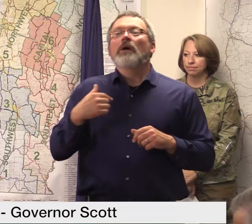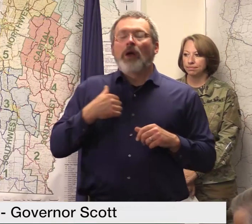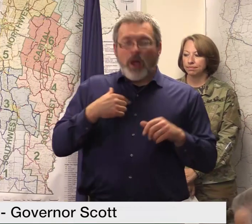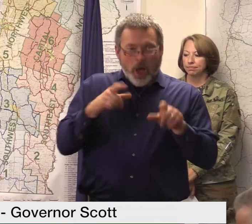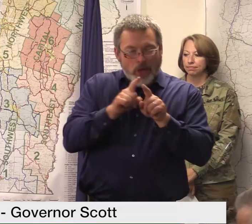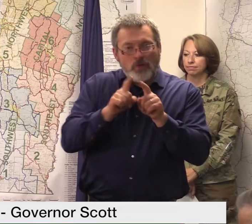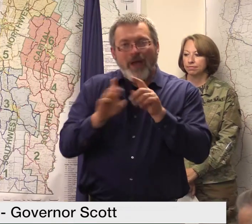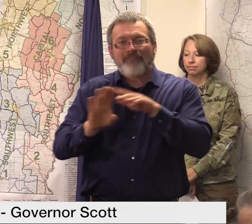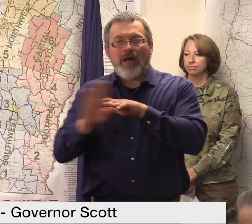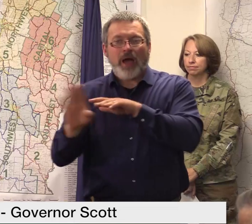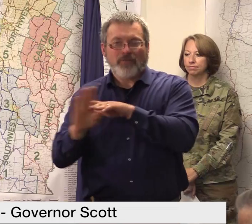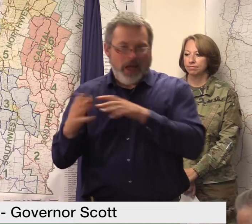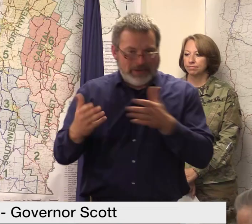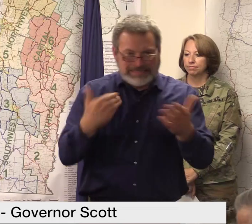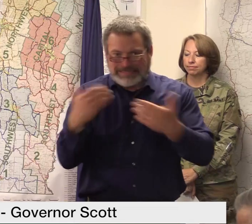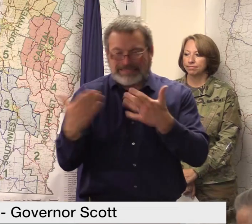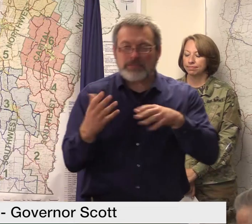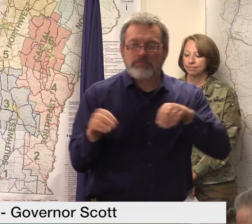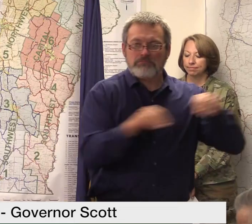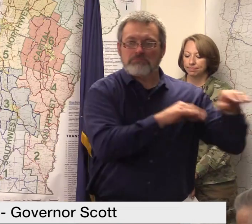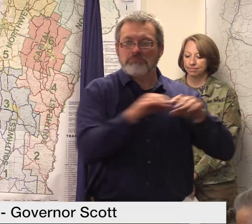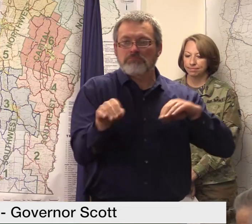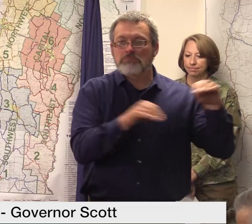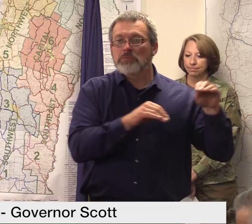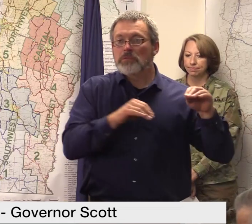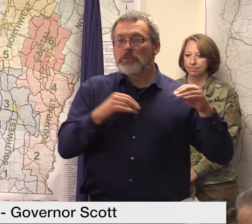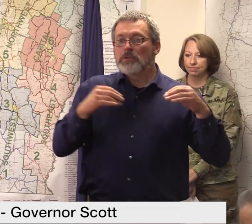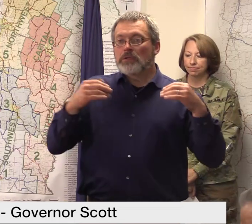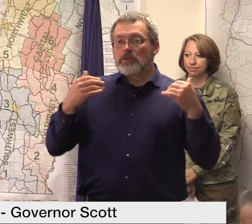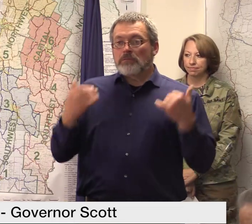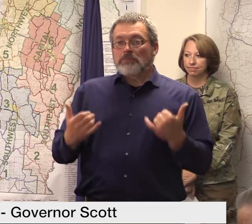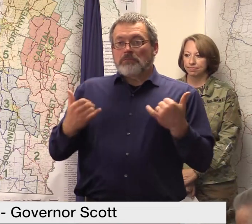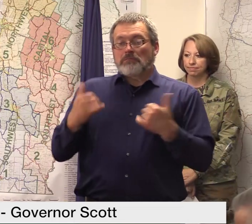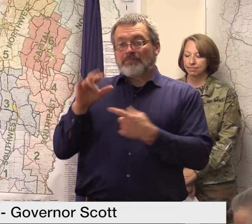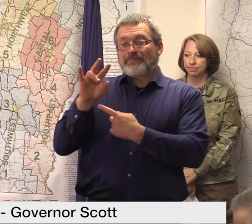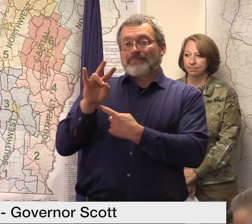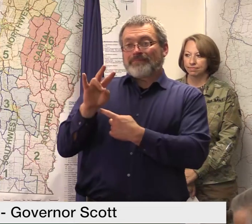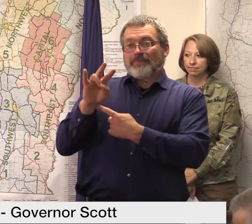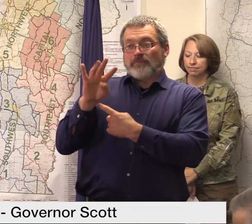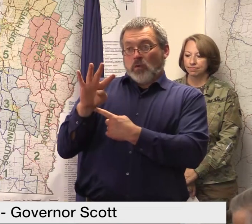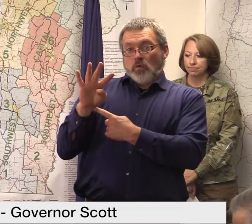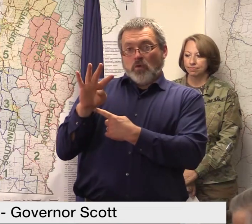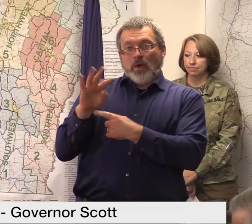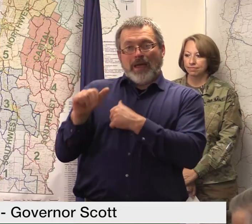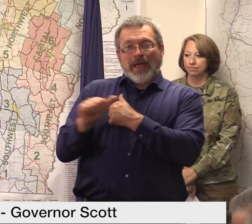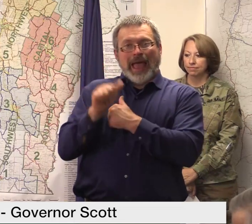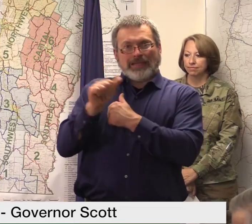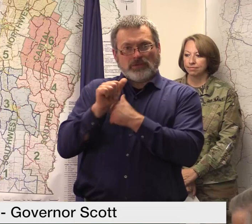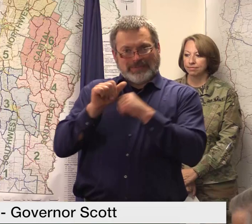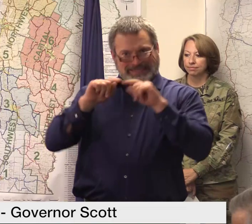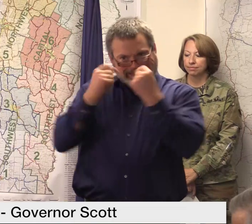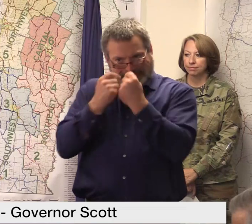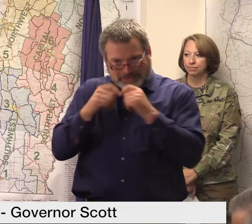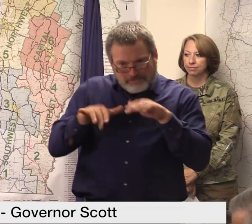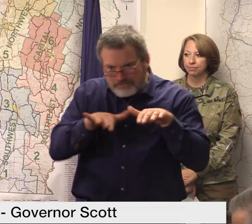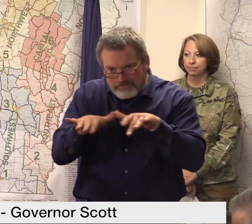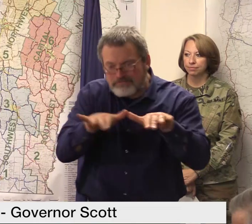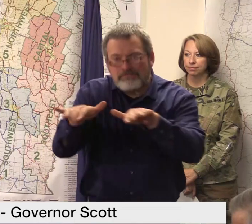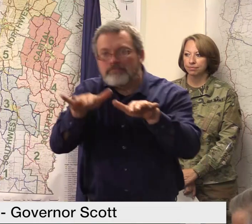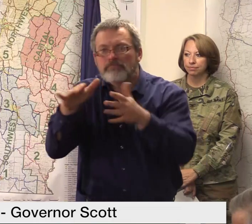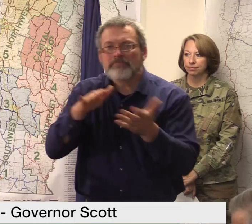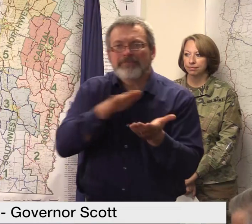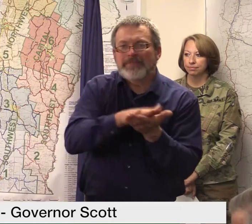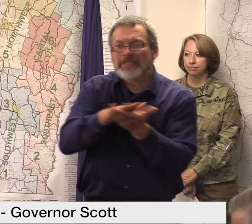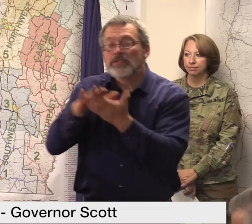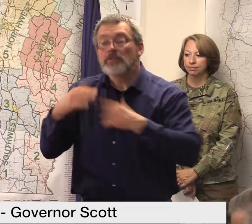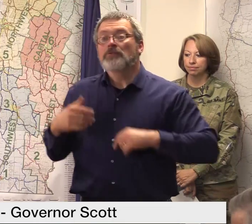were 74 hazardous material team responses in the early phase of the storm damage the SEOC coordinated the opening of 14